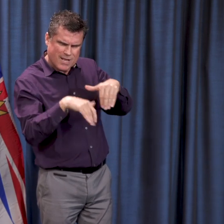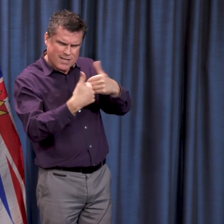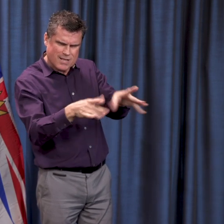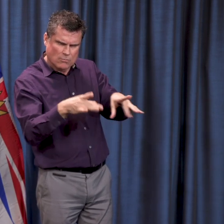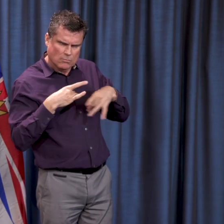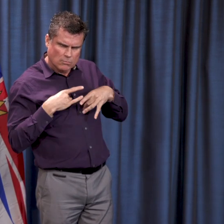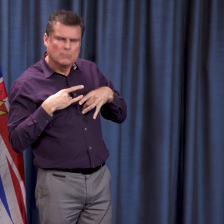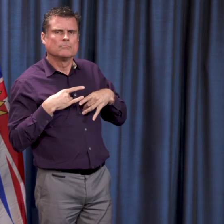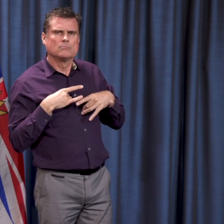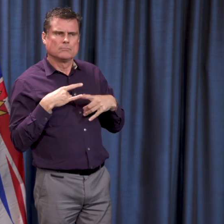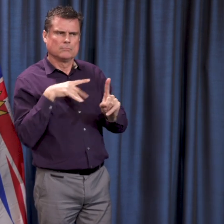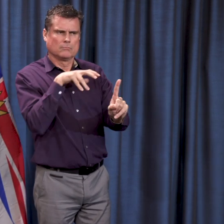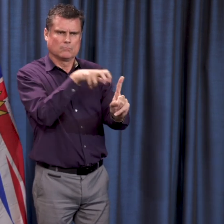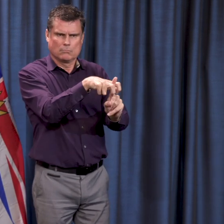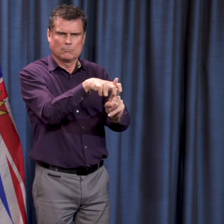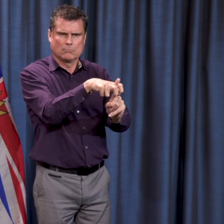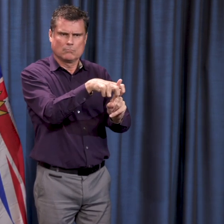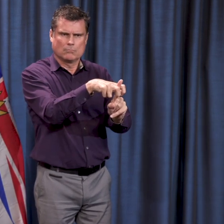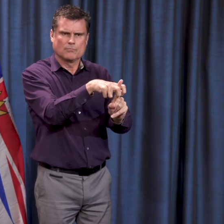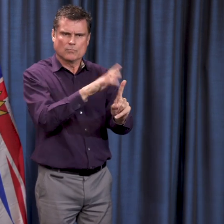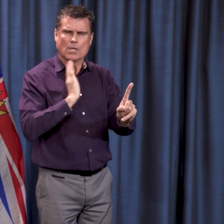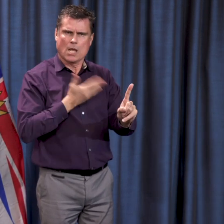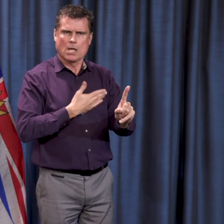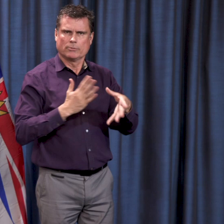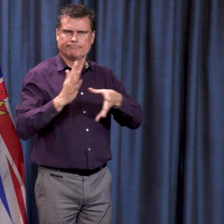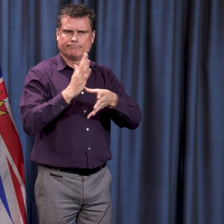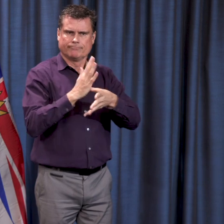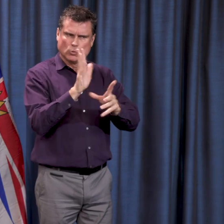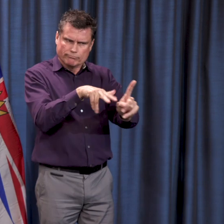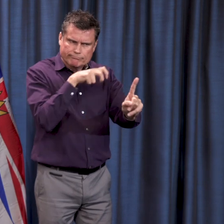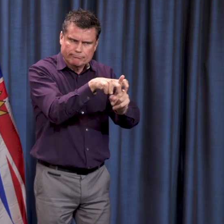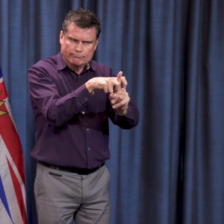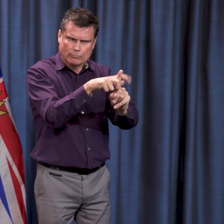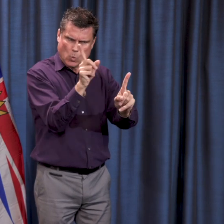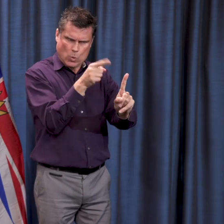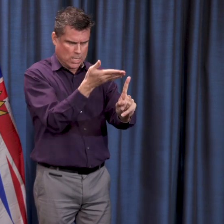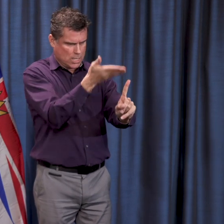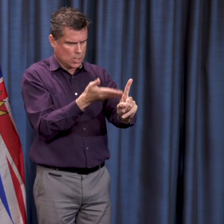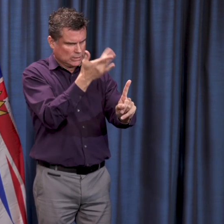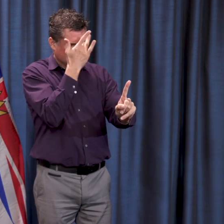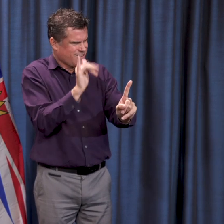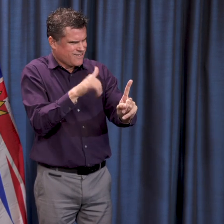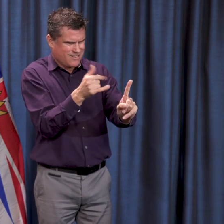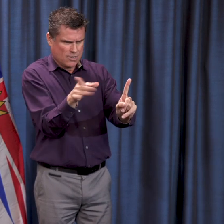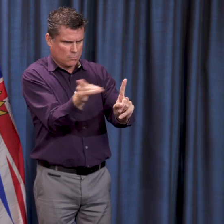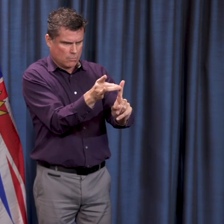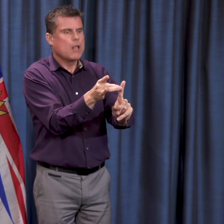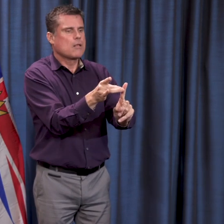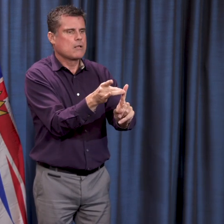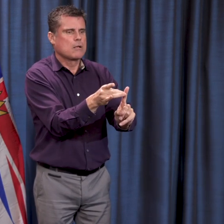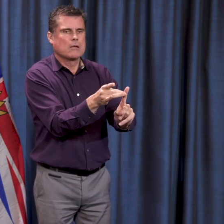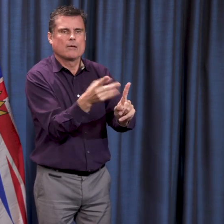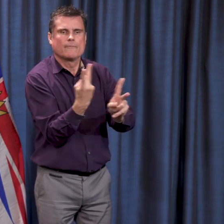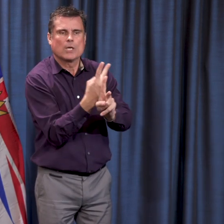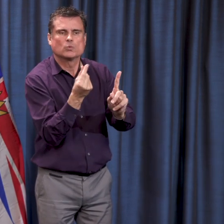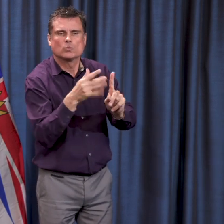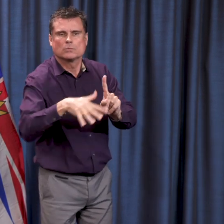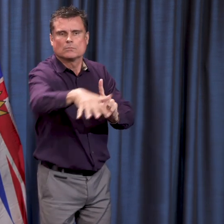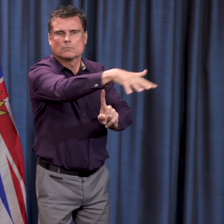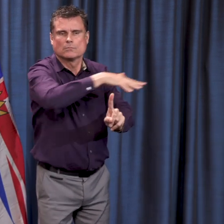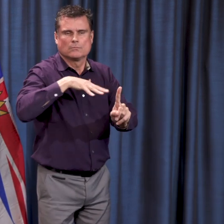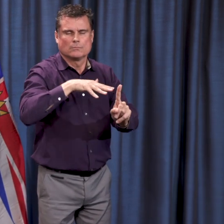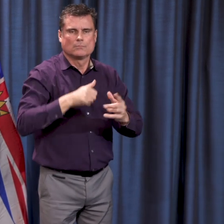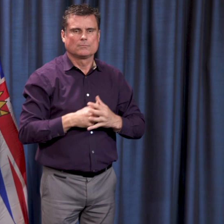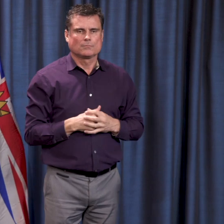And finally, you know, this is a reflection of the fact that we are seeing escalating numbers